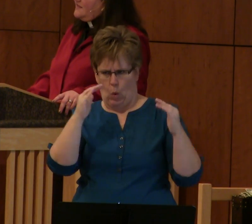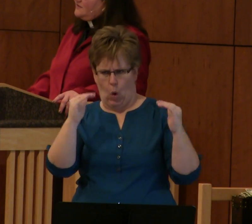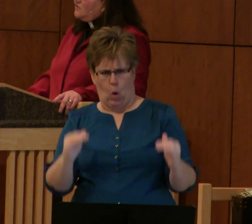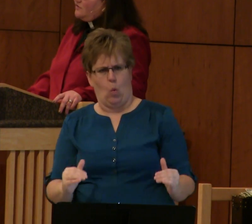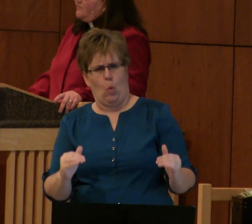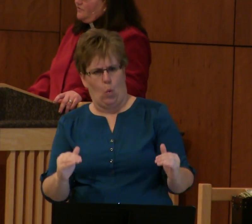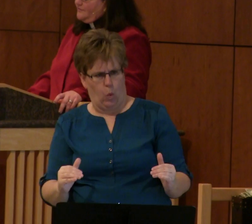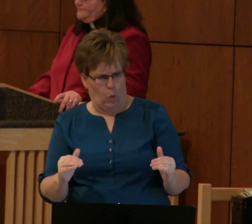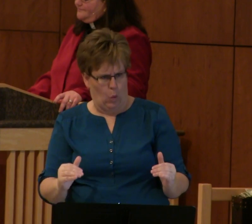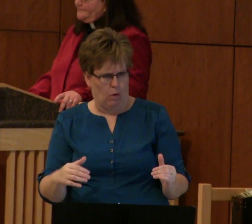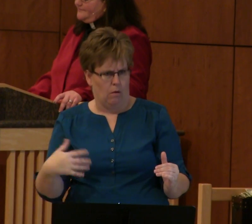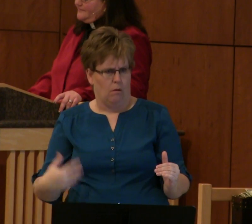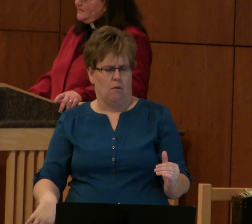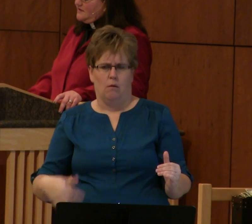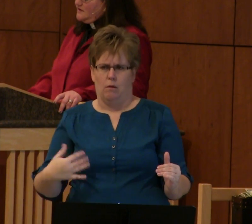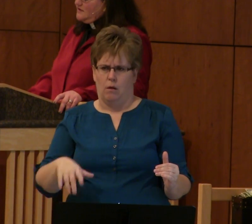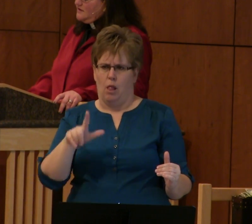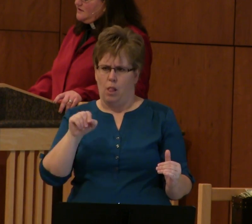this on the totem pole.